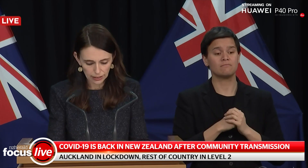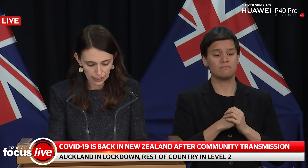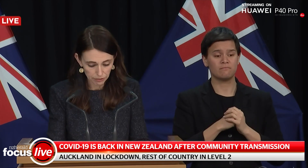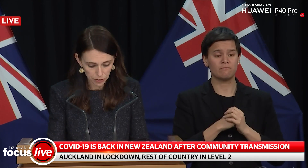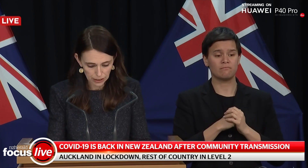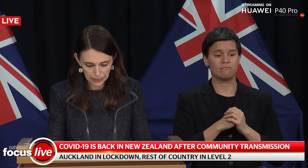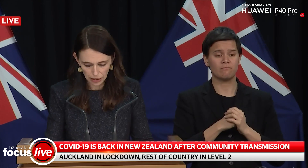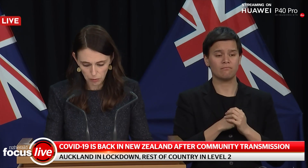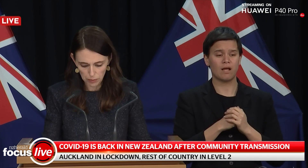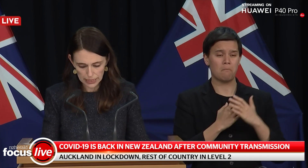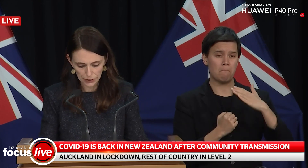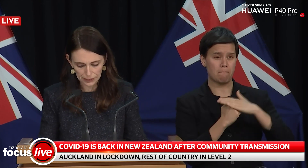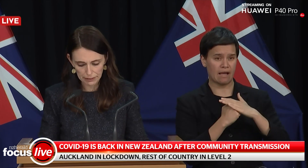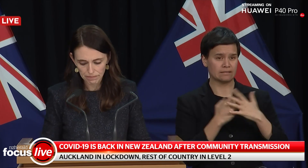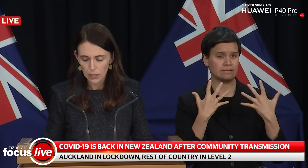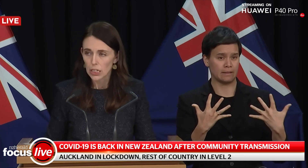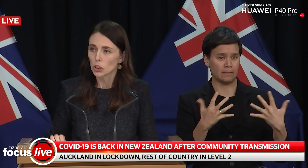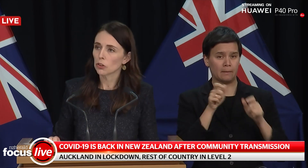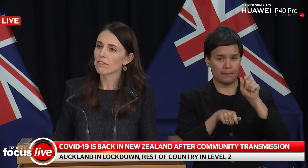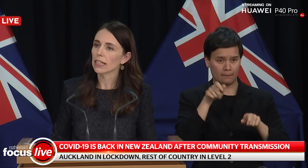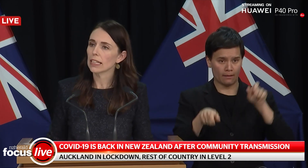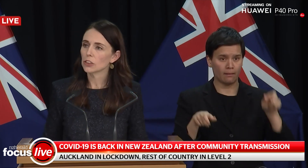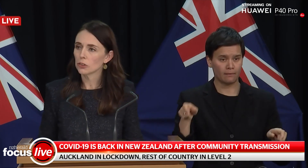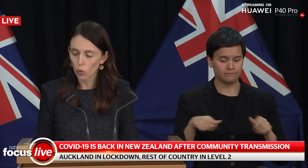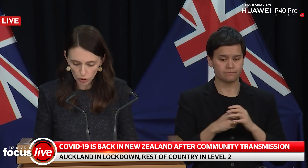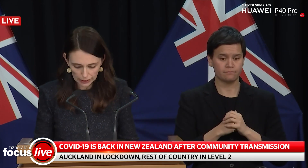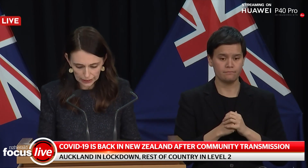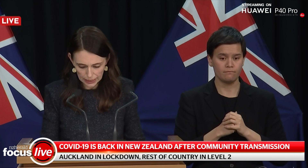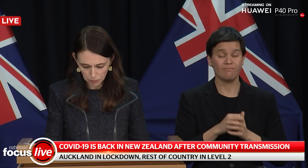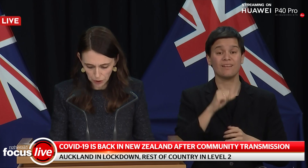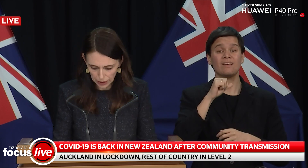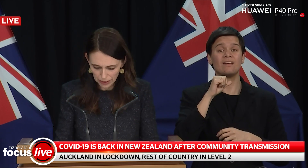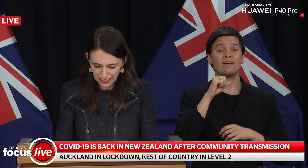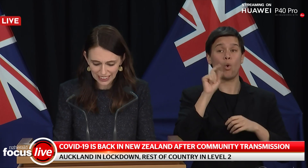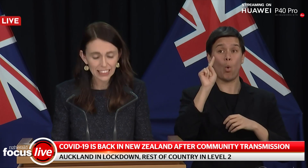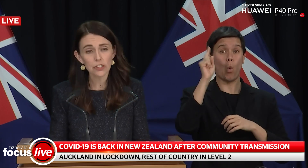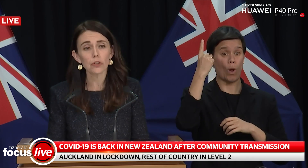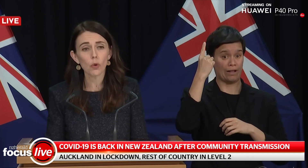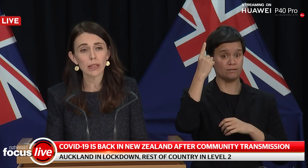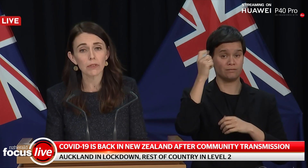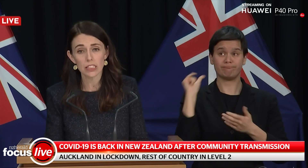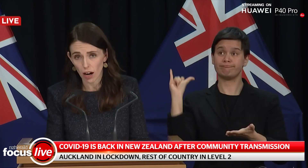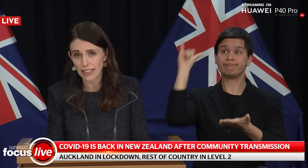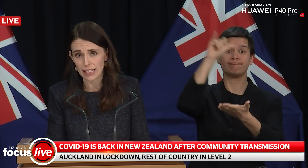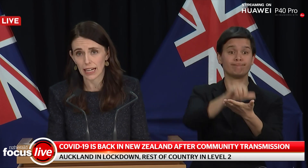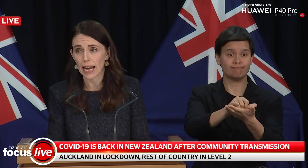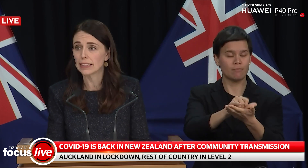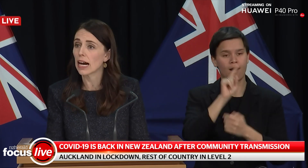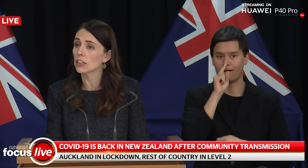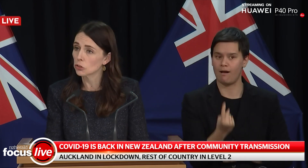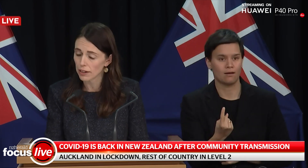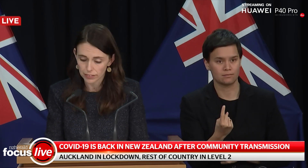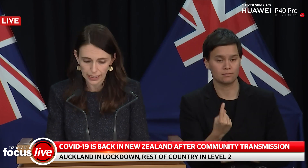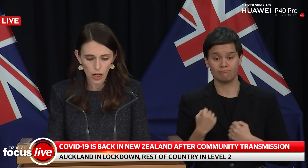outline in further detail momentarily. Travelling into Auckland is prohibited unless you normally reside there